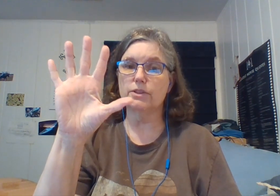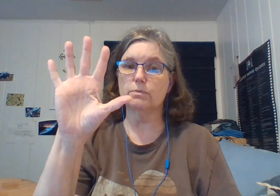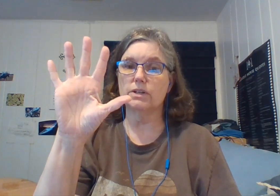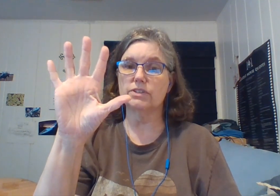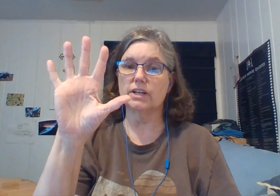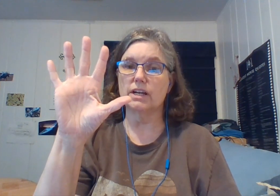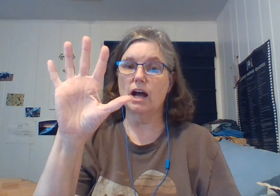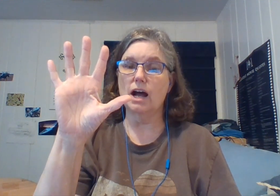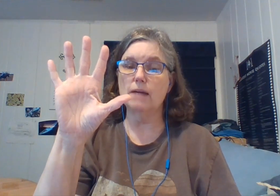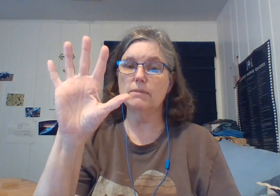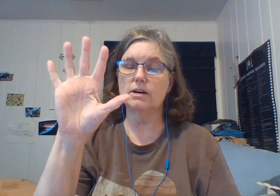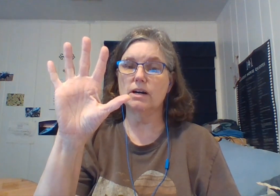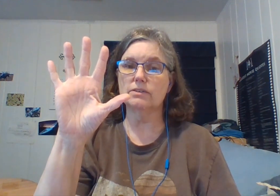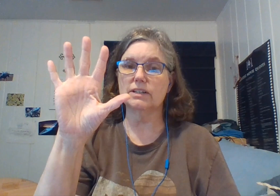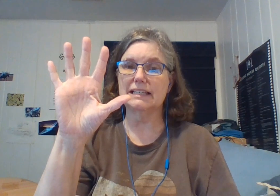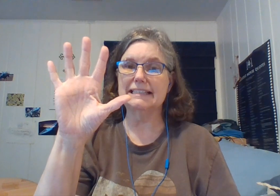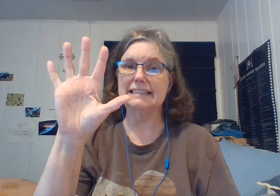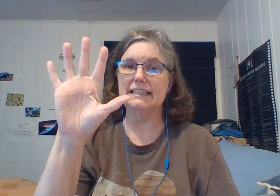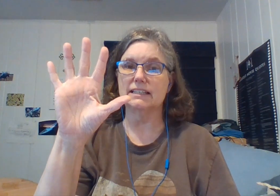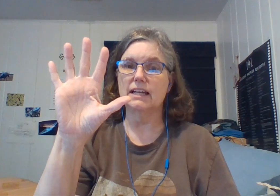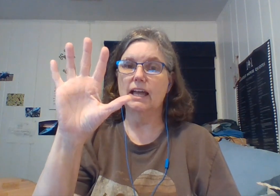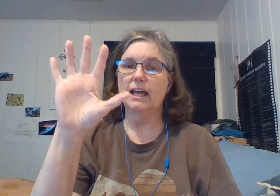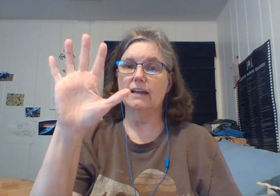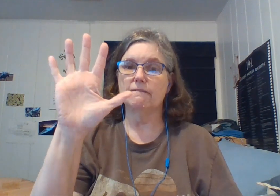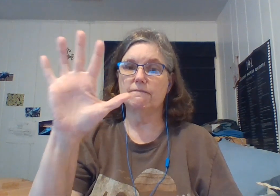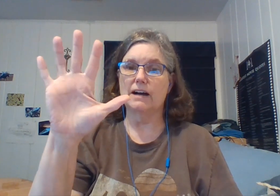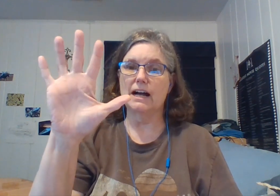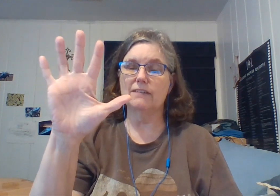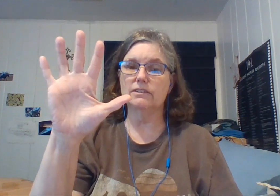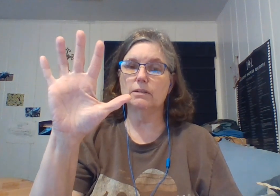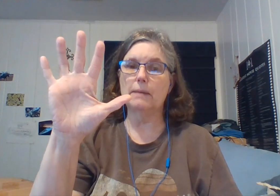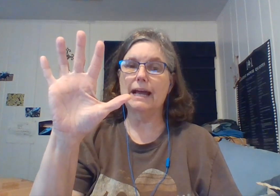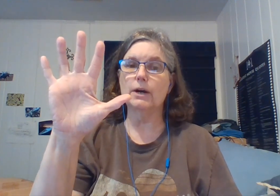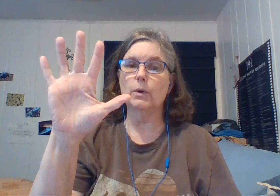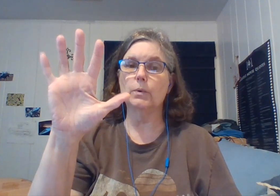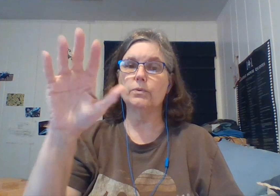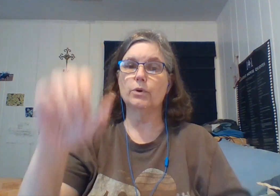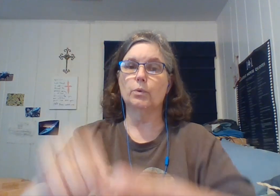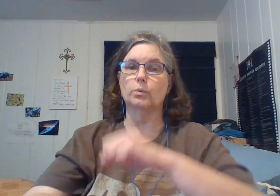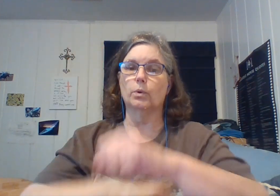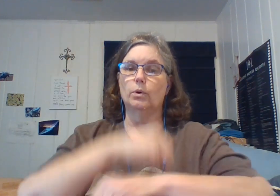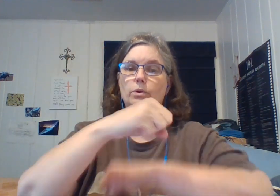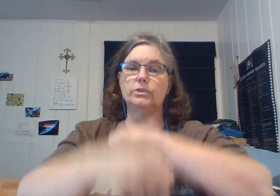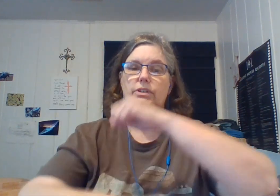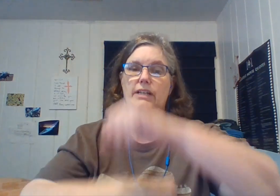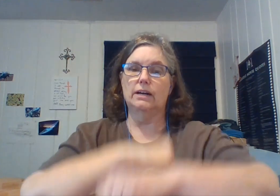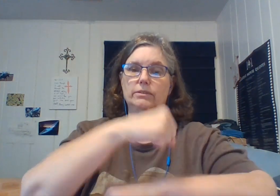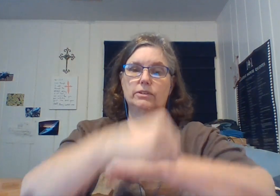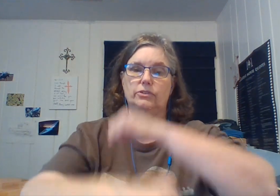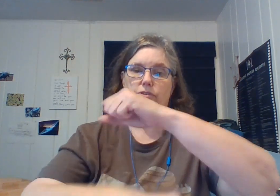one said I'm hungry let's eat and five little backhoes rolled down the street